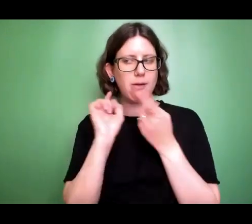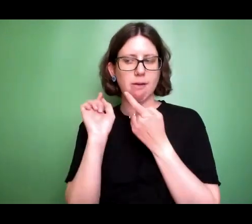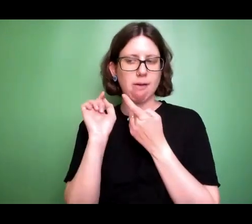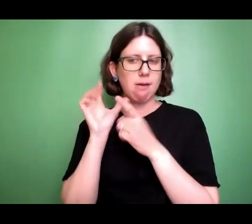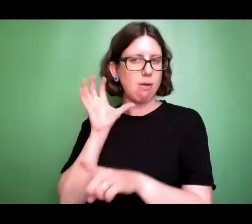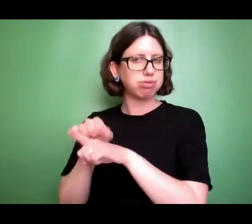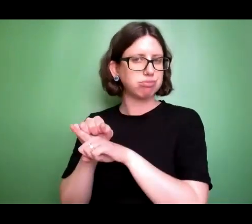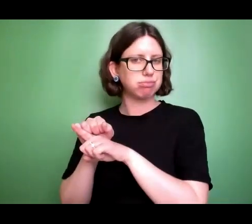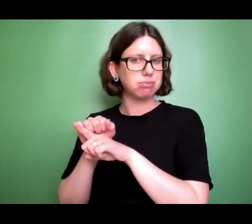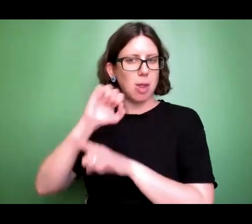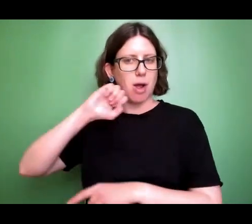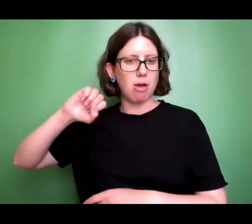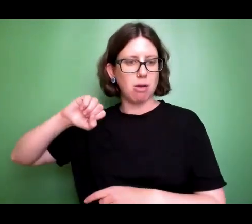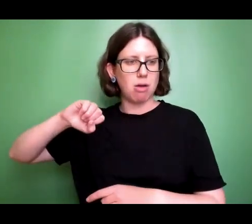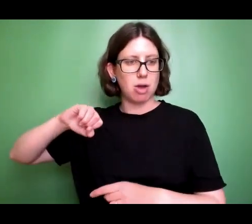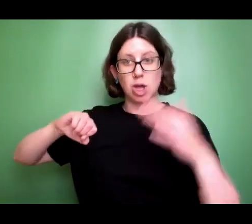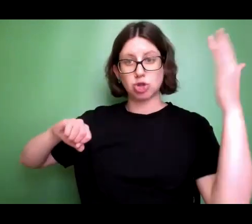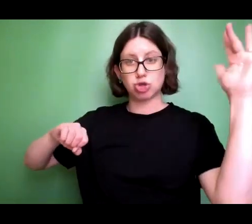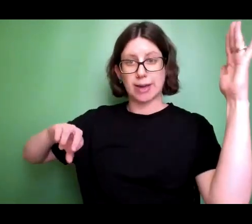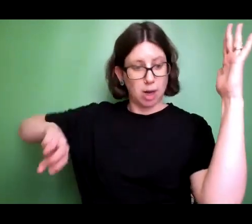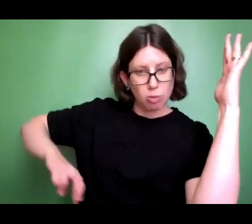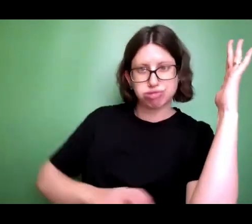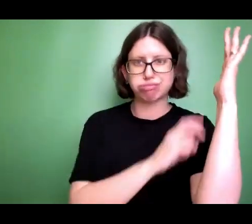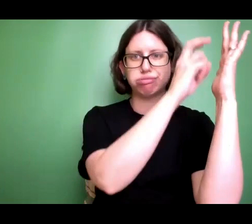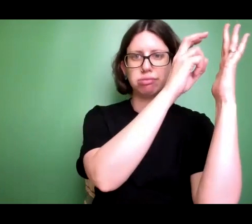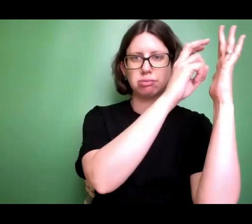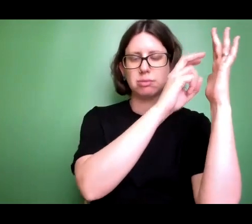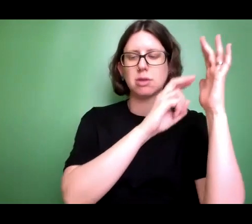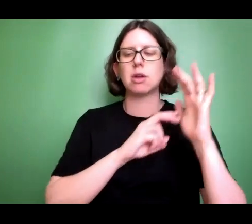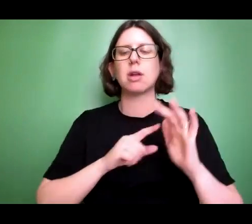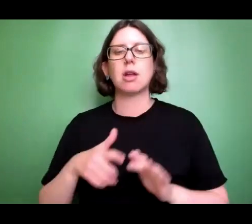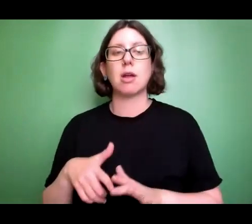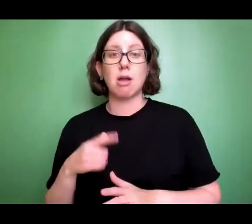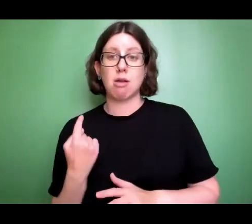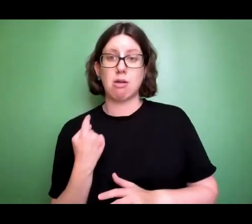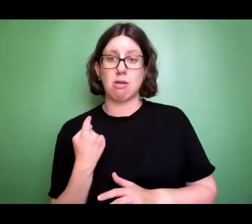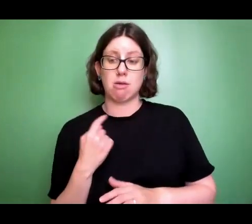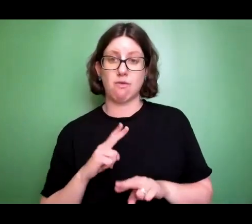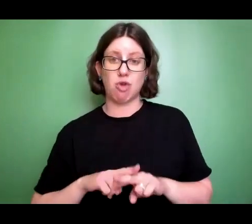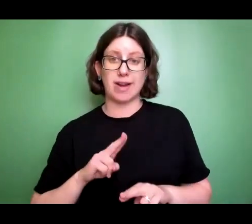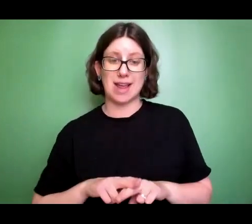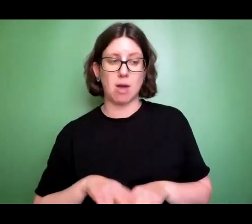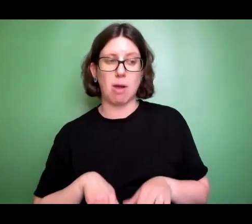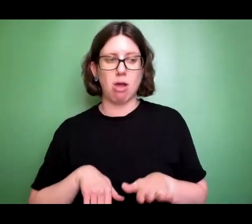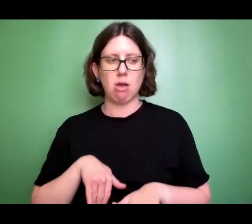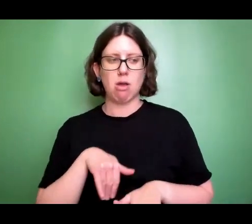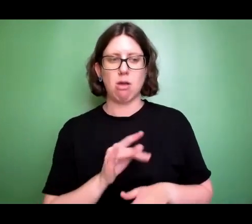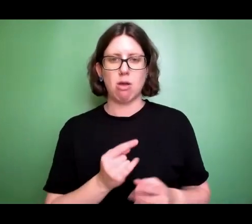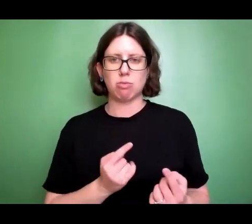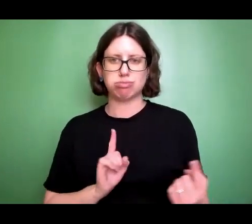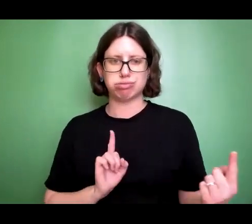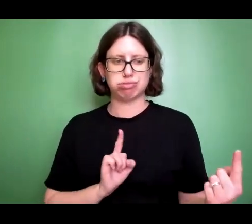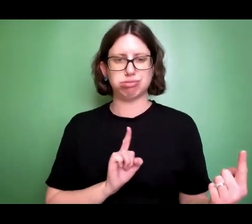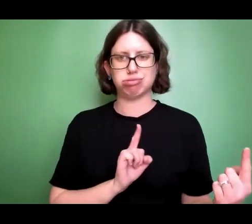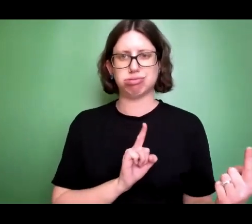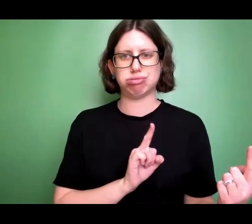they run up a tree. But this Friday, she got really close to this squirrel, and there were no trees close by. So